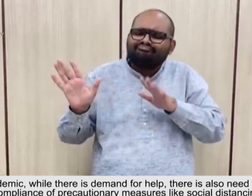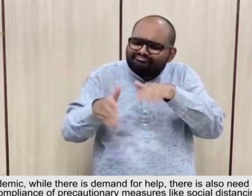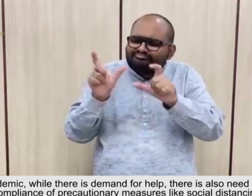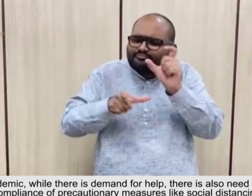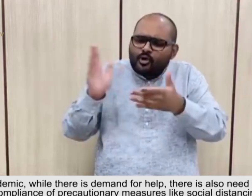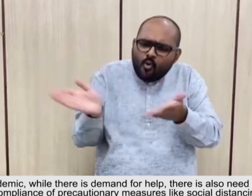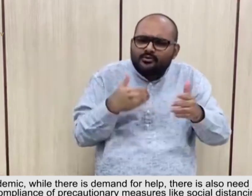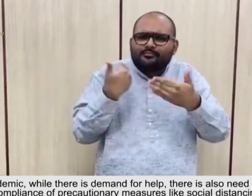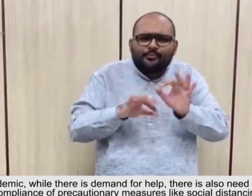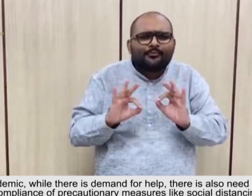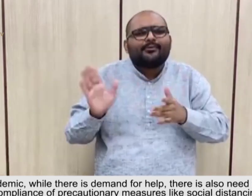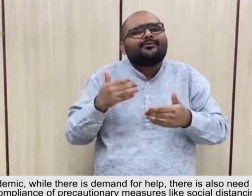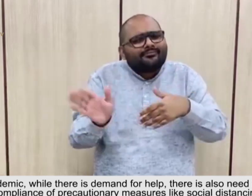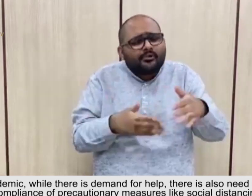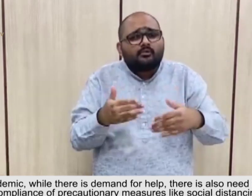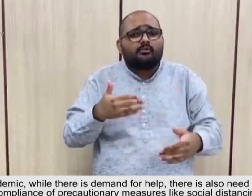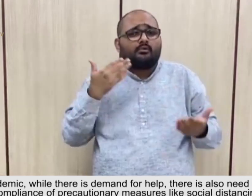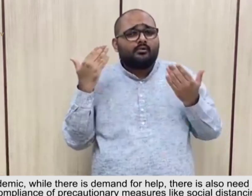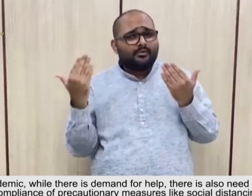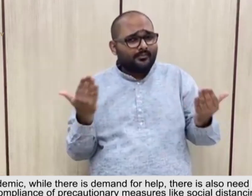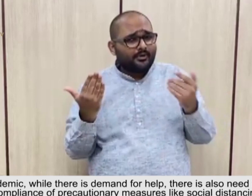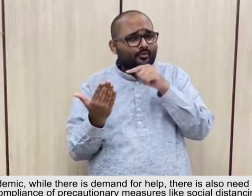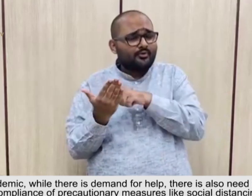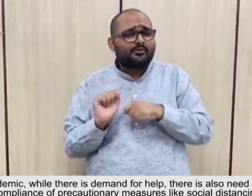strict compliance of precautionary measures like social distancing.